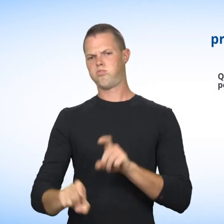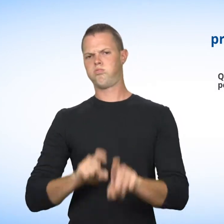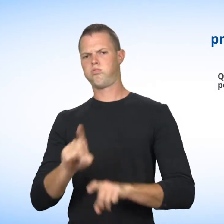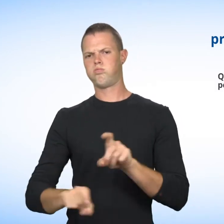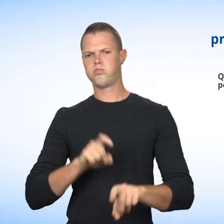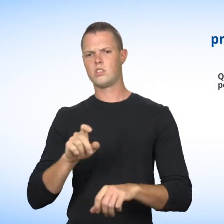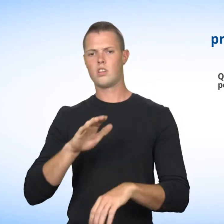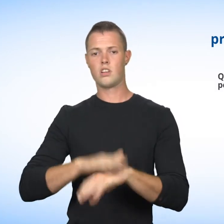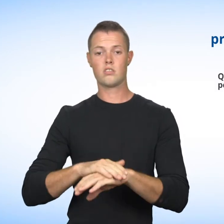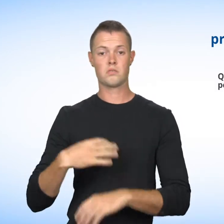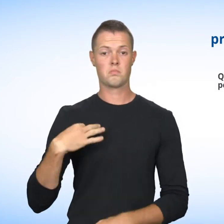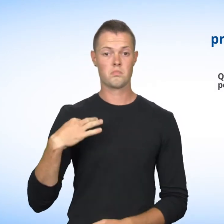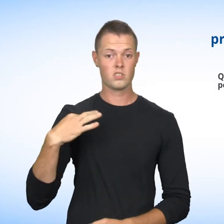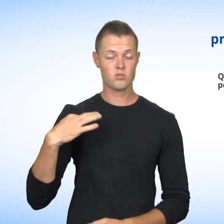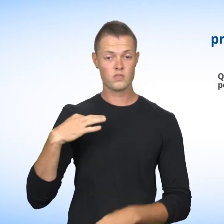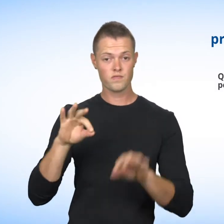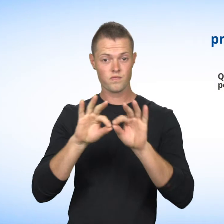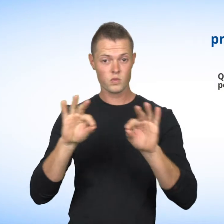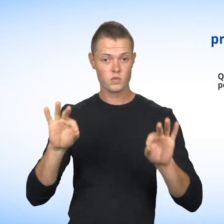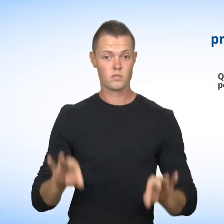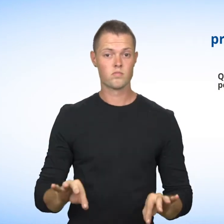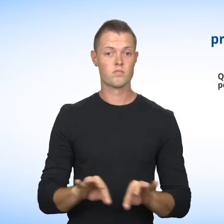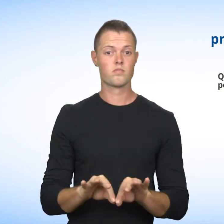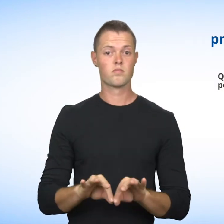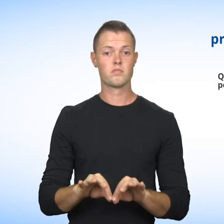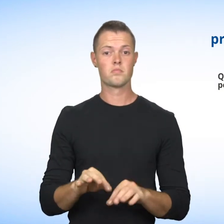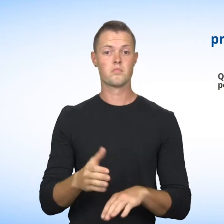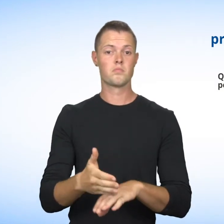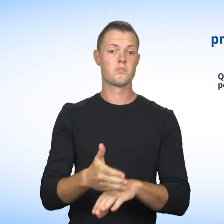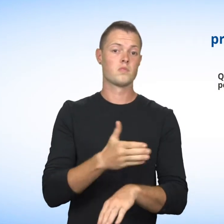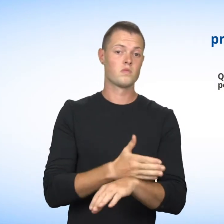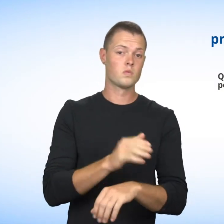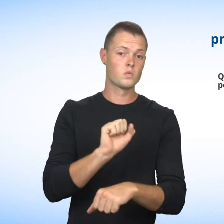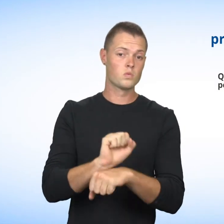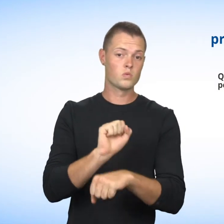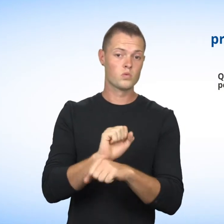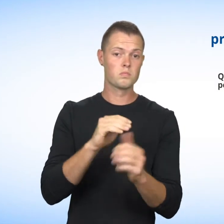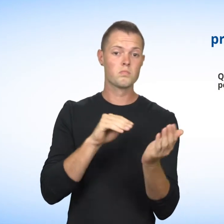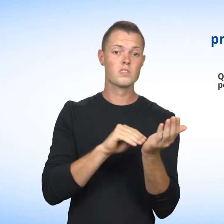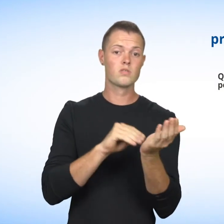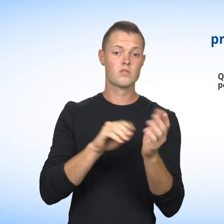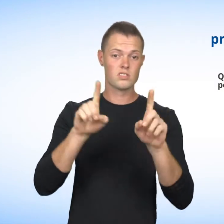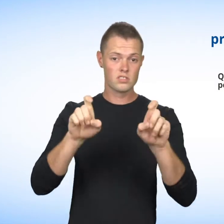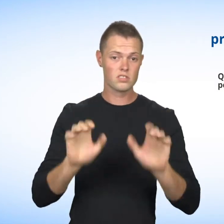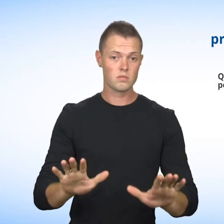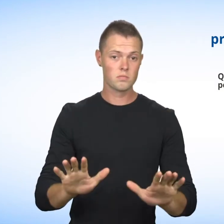Questions pertaining to one of the prohibited grounds of discrimination are not permitted in job application